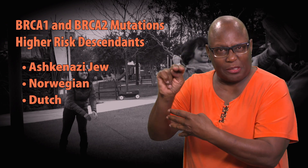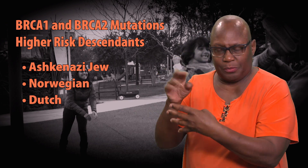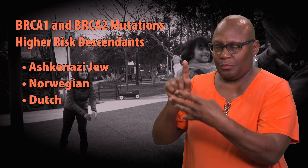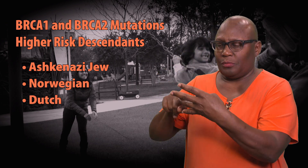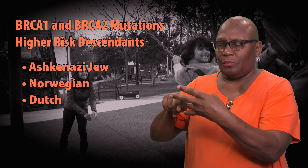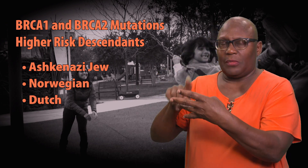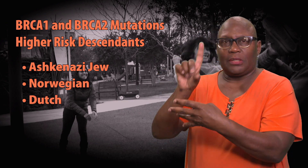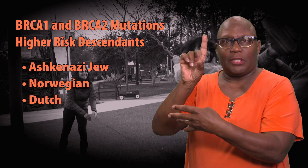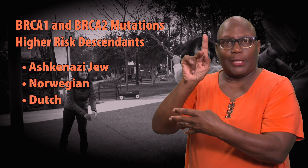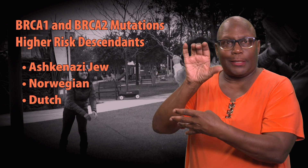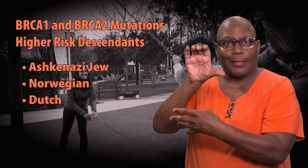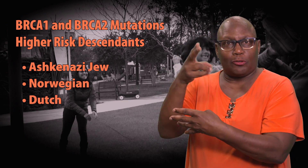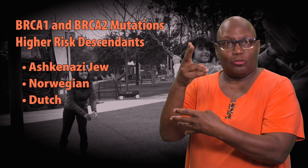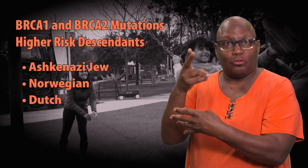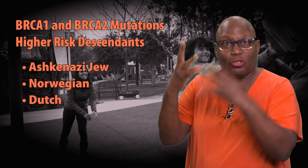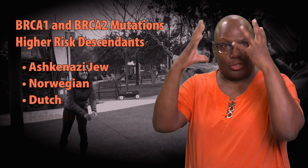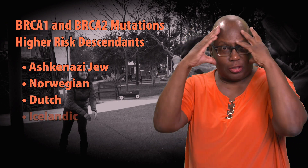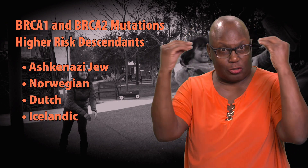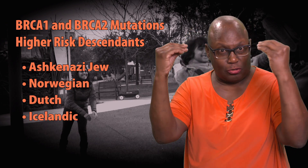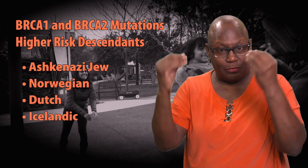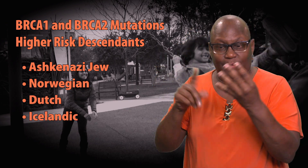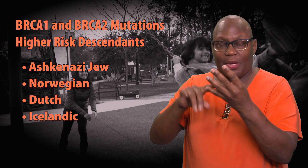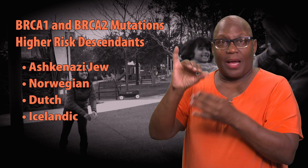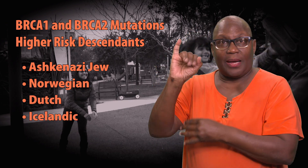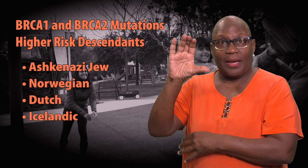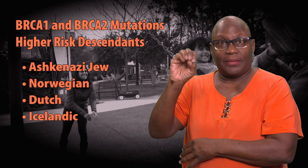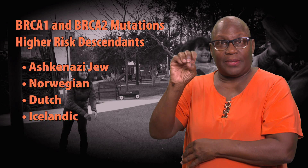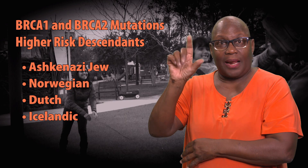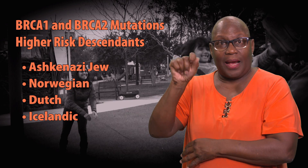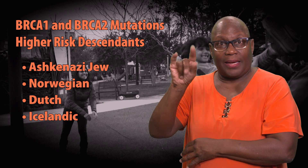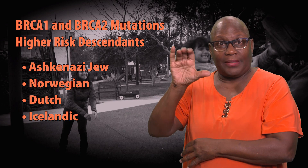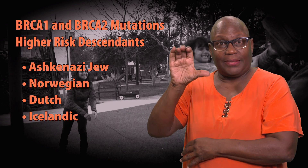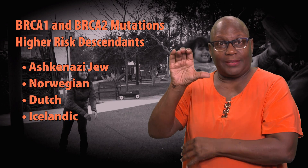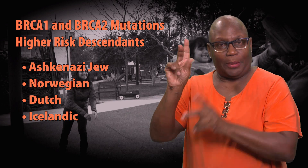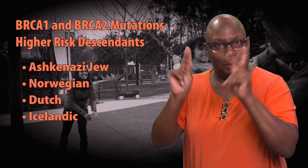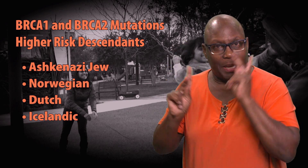Dutch, and Icelandic peoples.